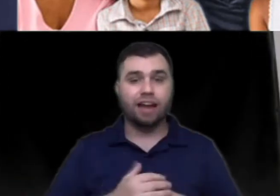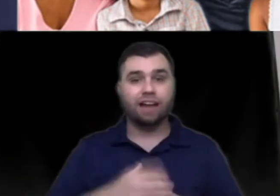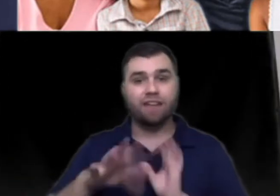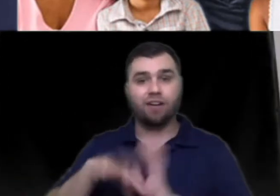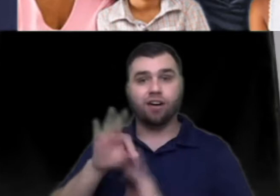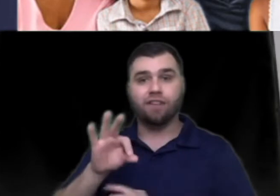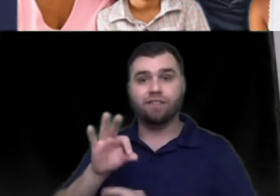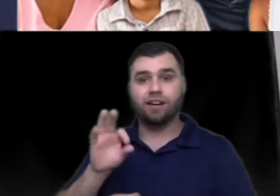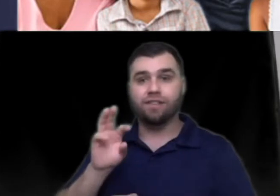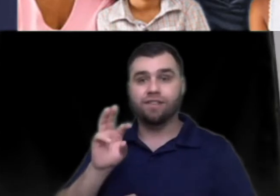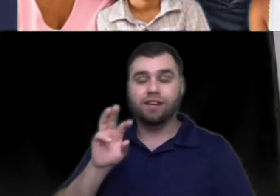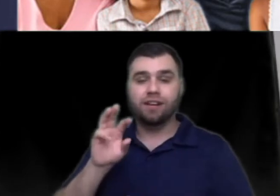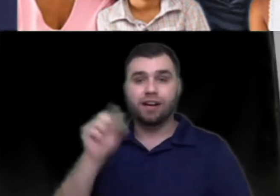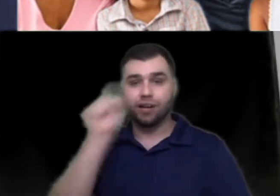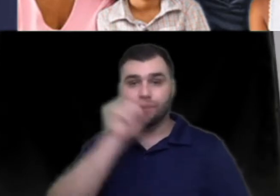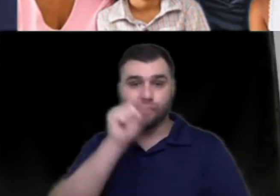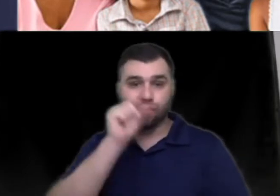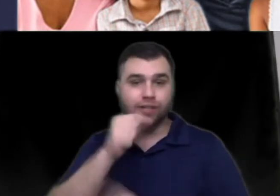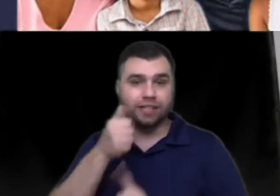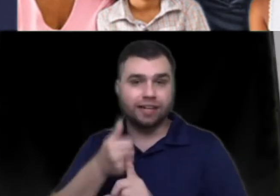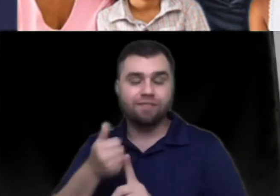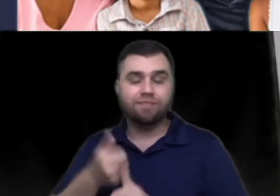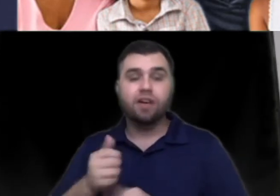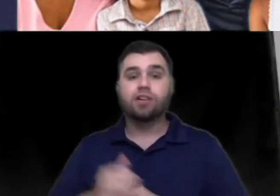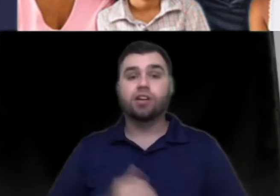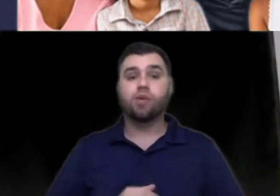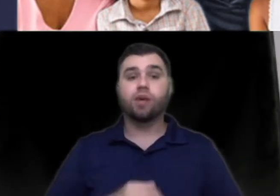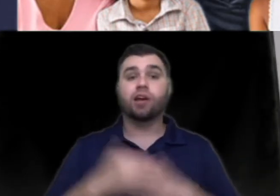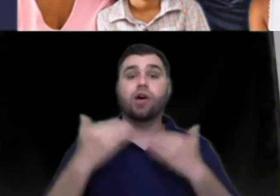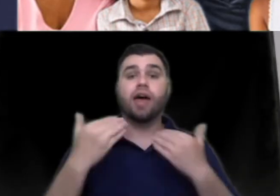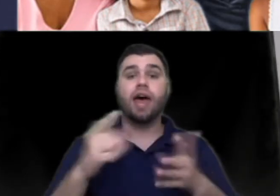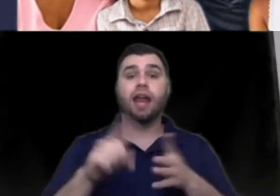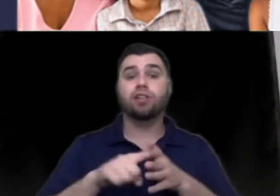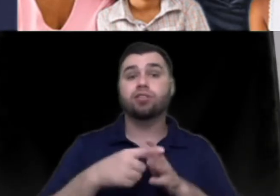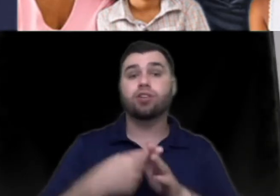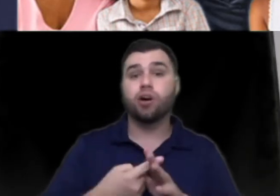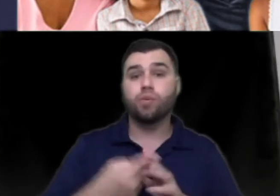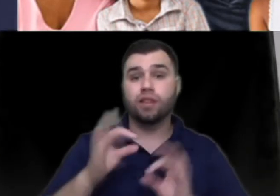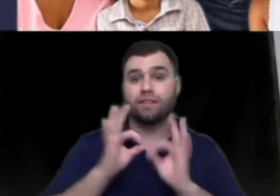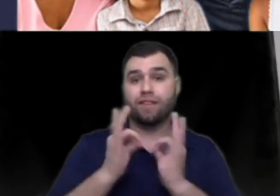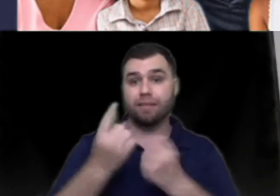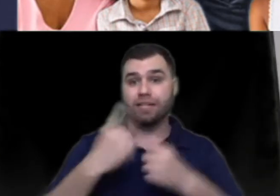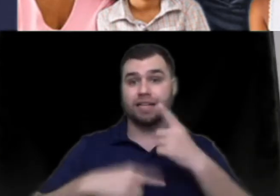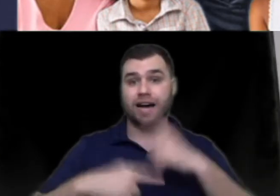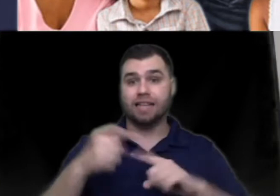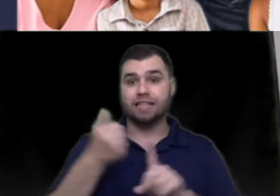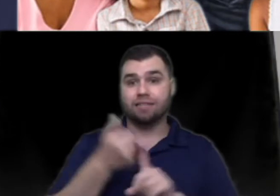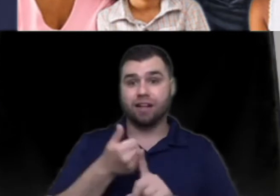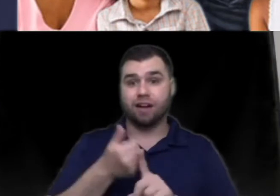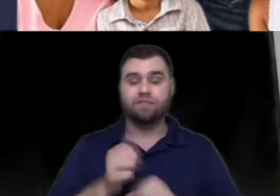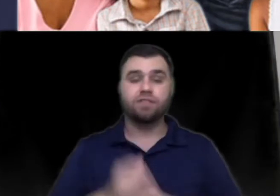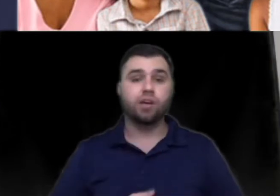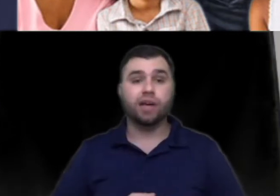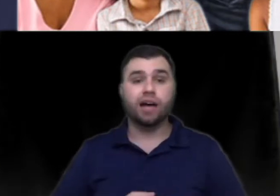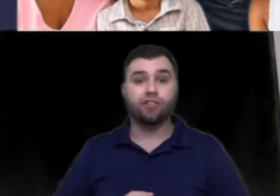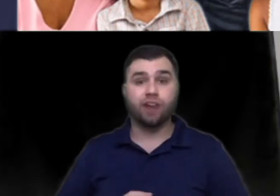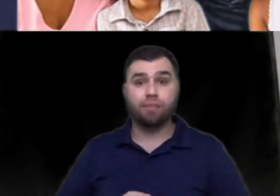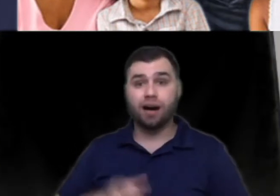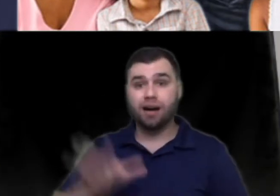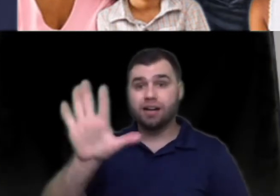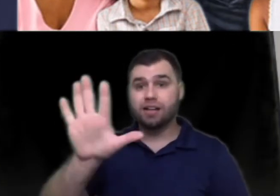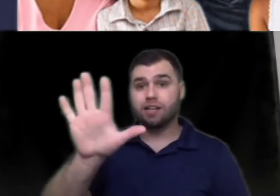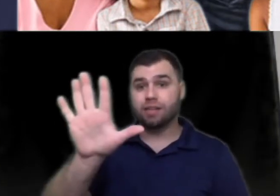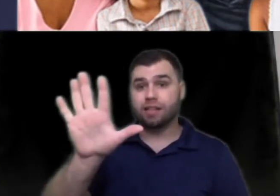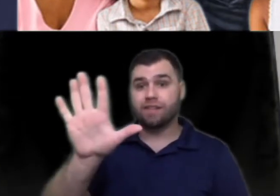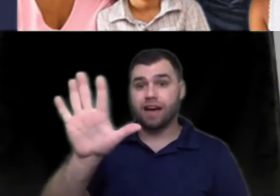that I found off of Google itself so we're going to go ahead and start with the family signs itself so we got grandpa